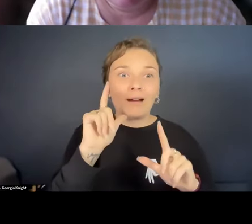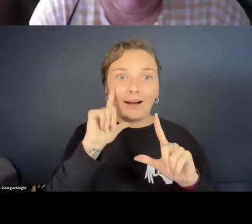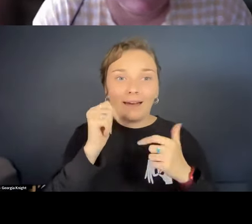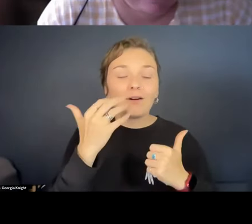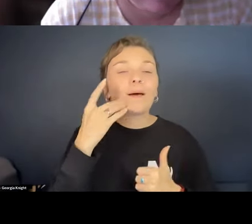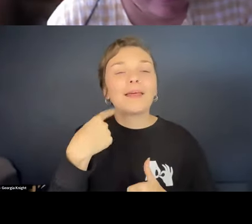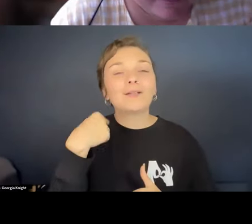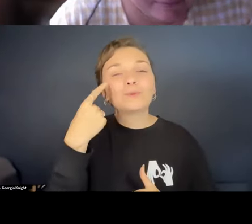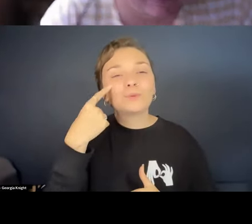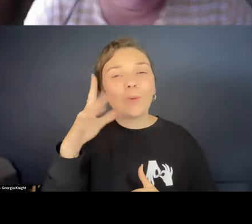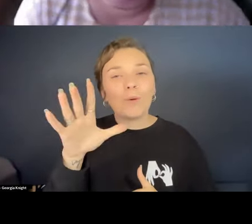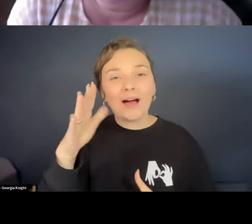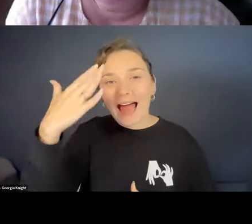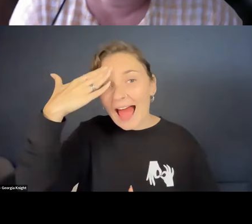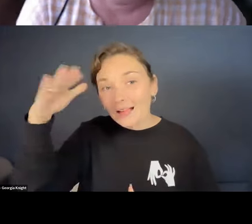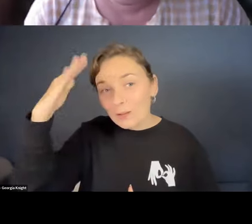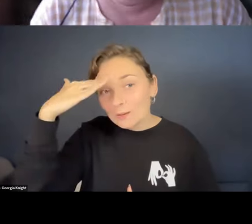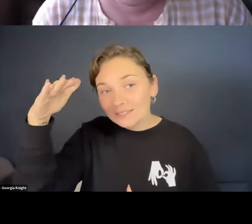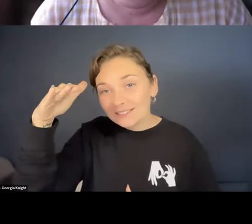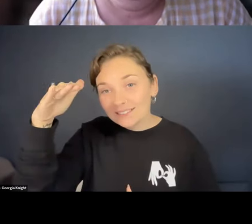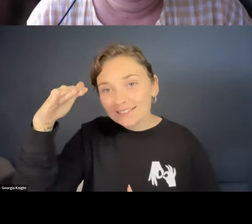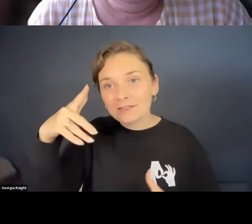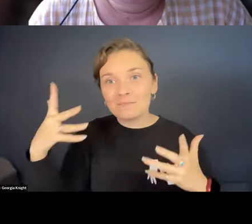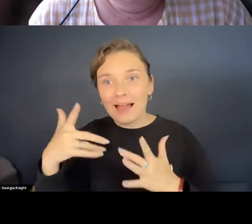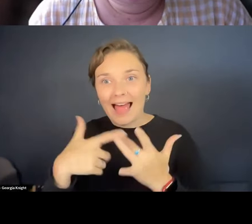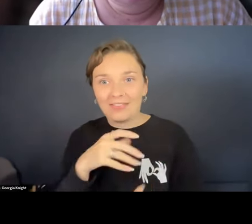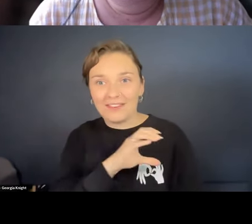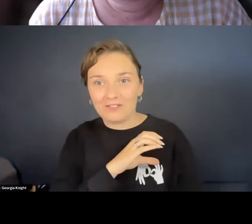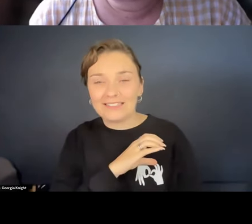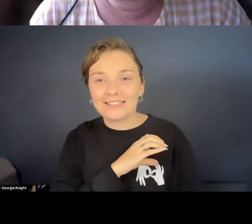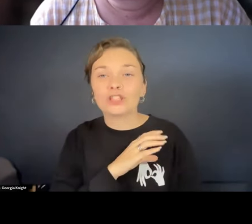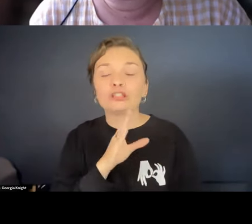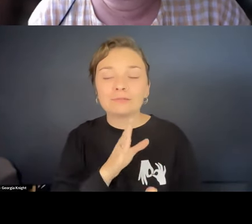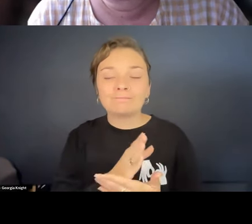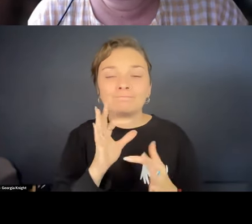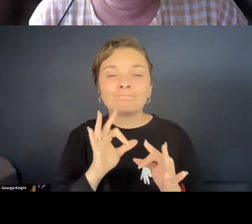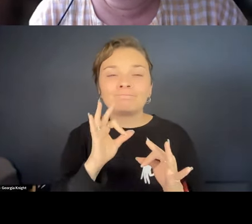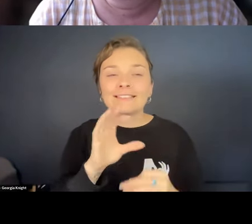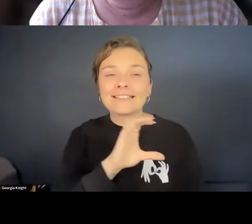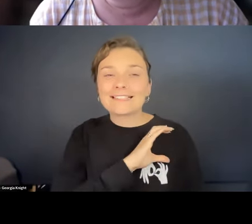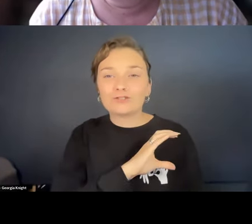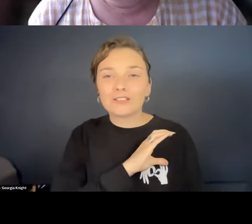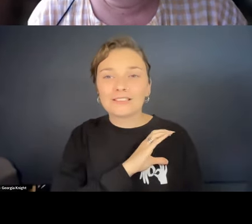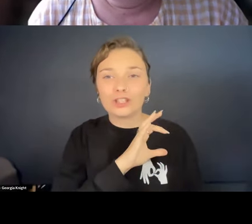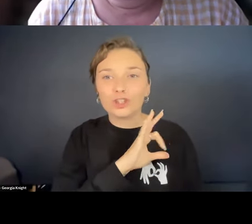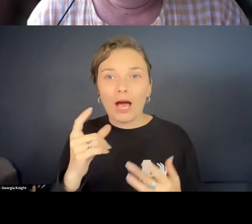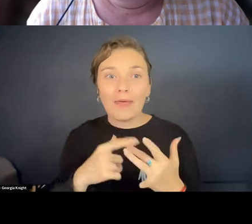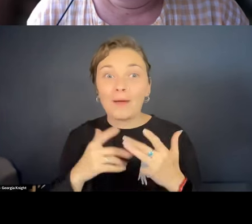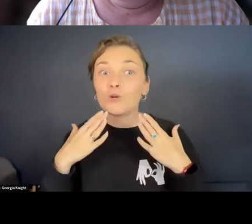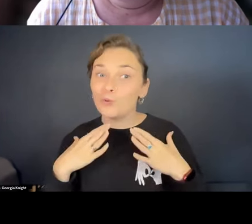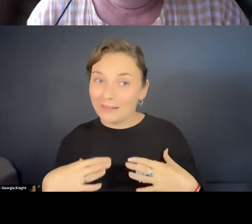an adult playing another character and especially a character that wasn't another human.